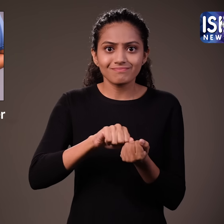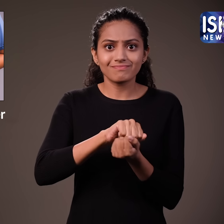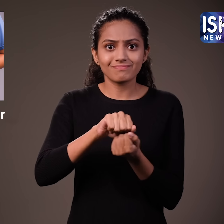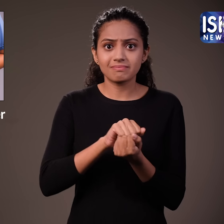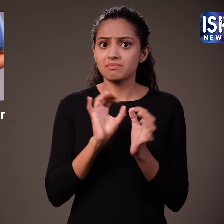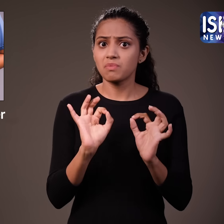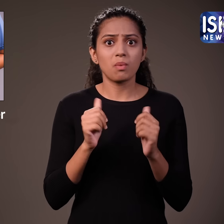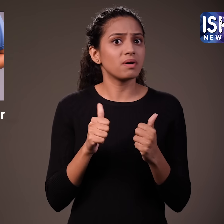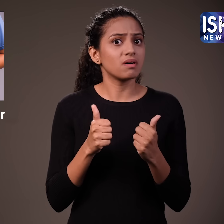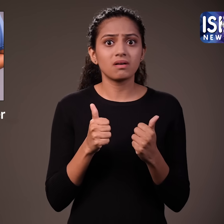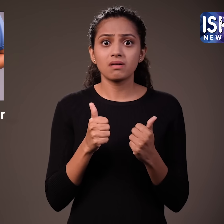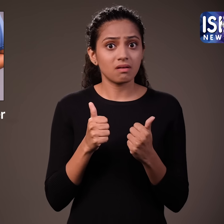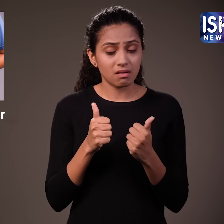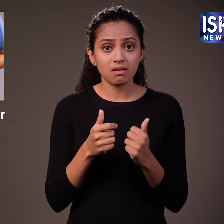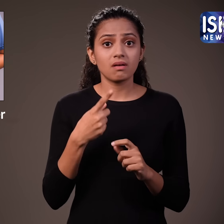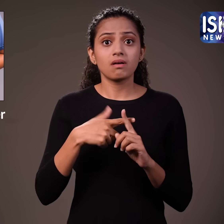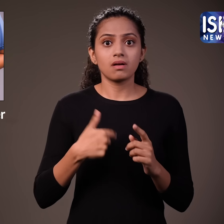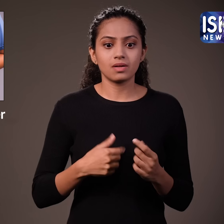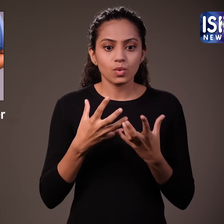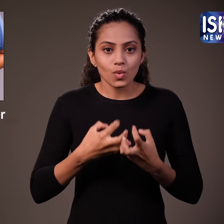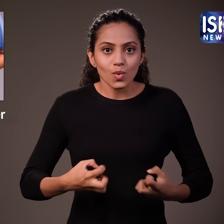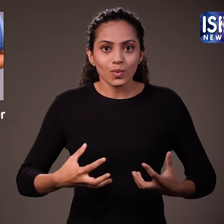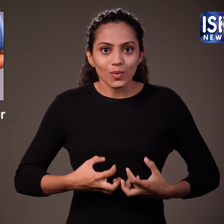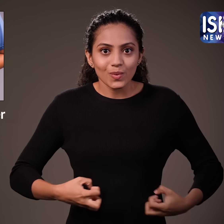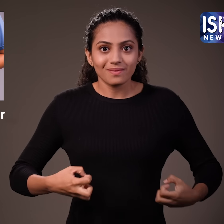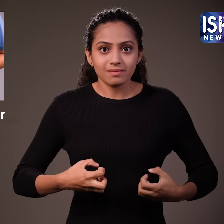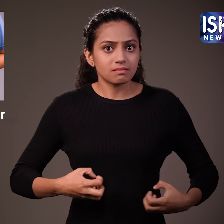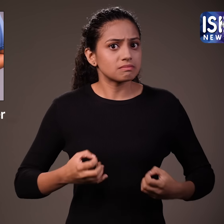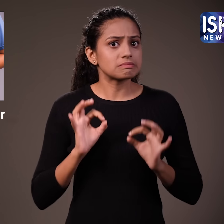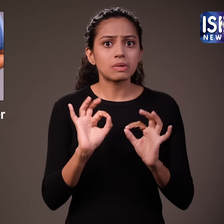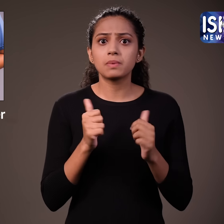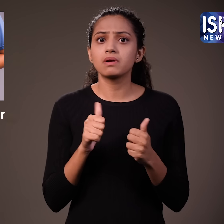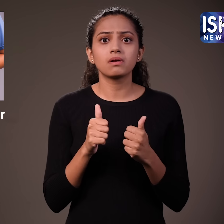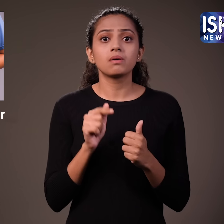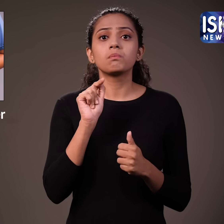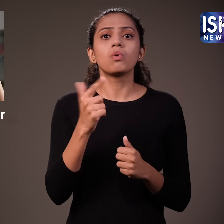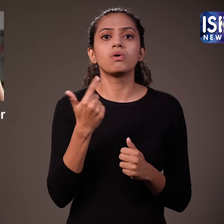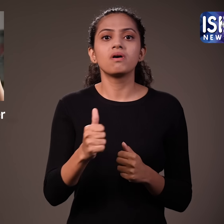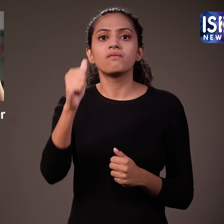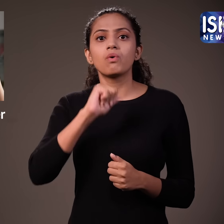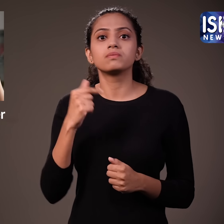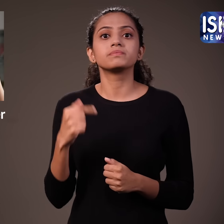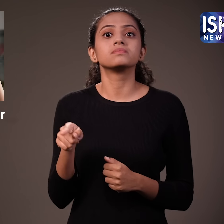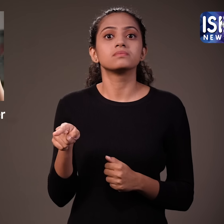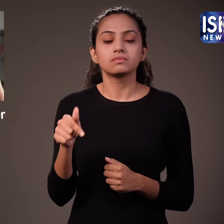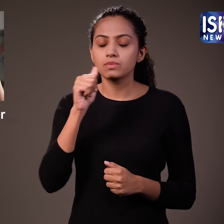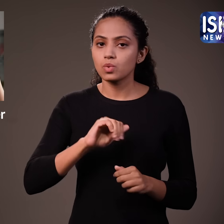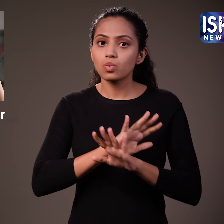digestion goes for a toss and it gets improperly absorbed in the system. This is all because of drinking the water. It is